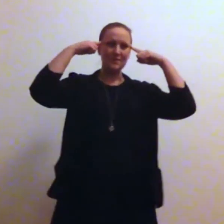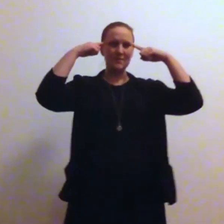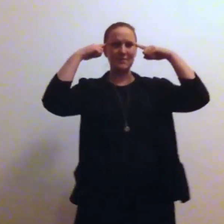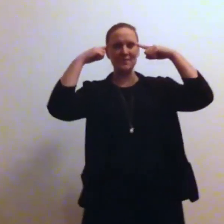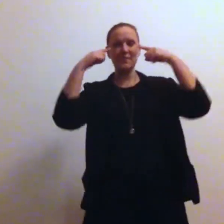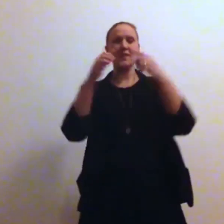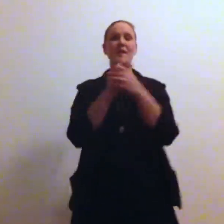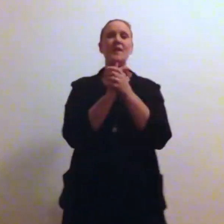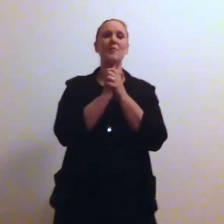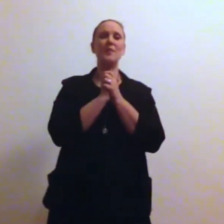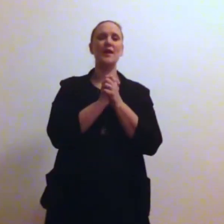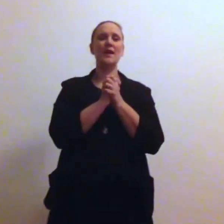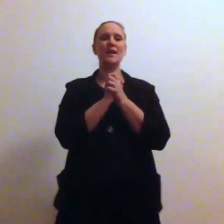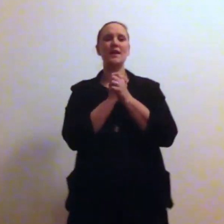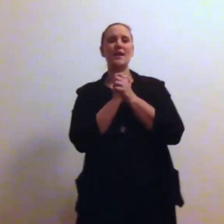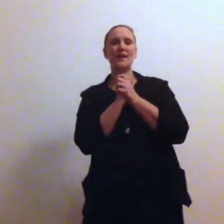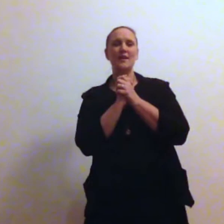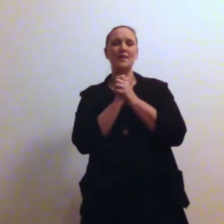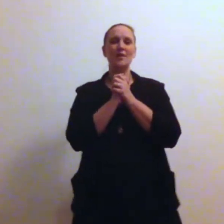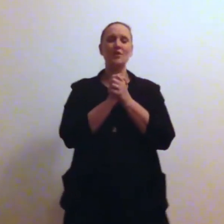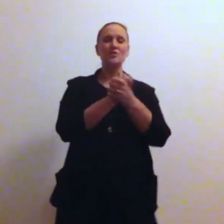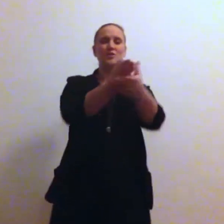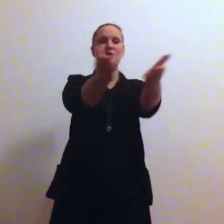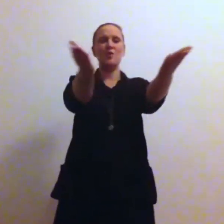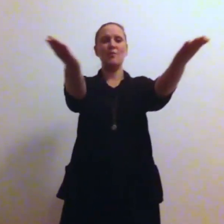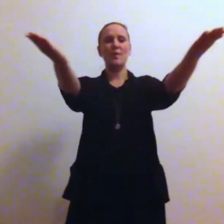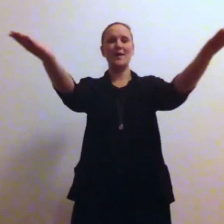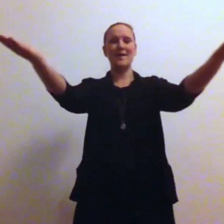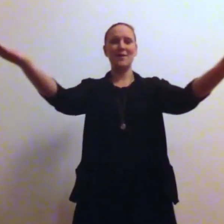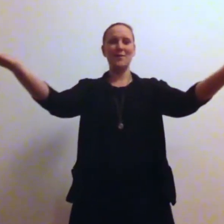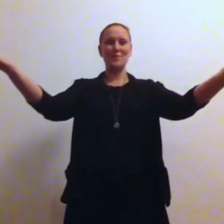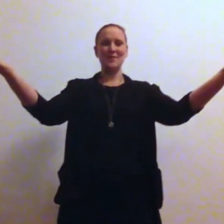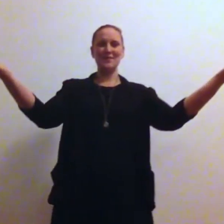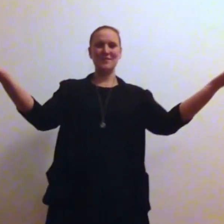I am glad to know my home country.